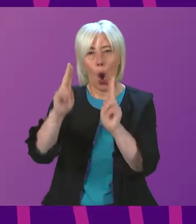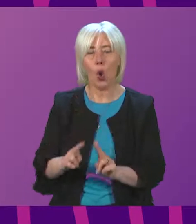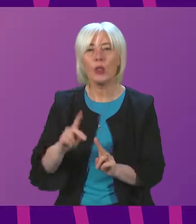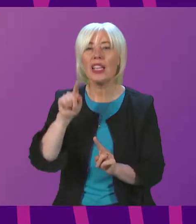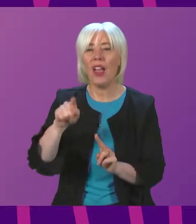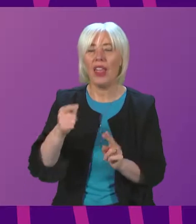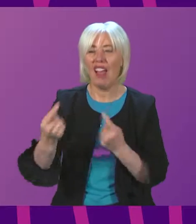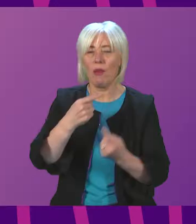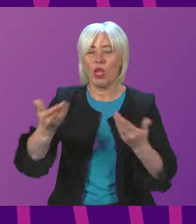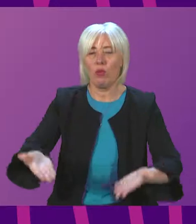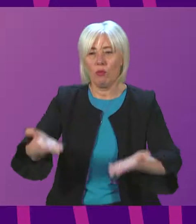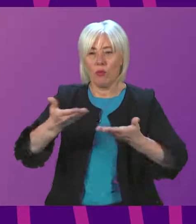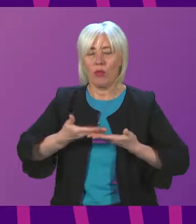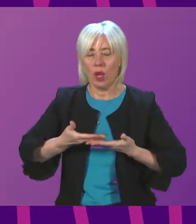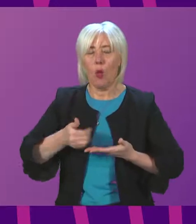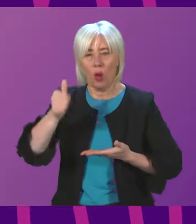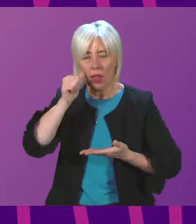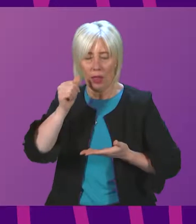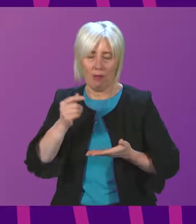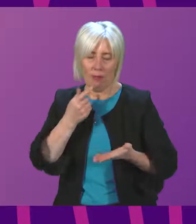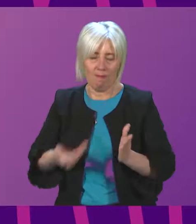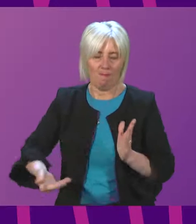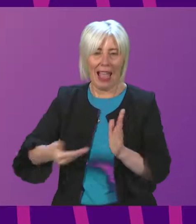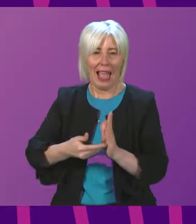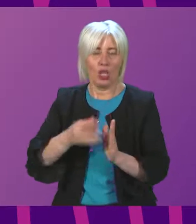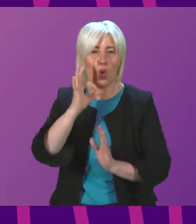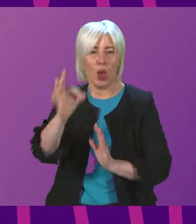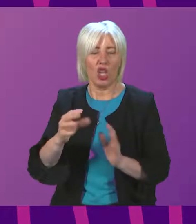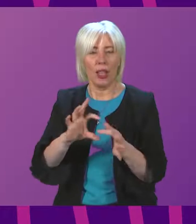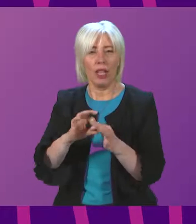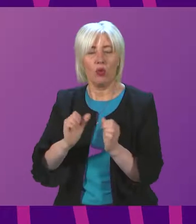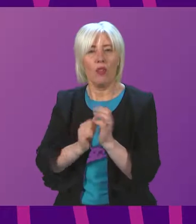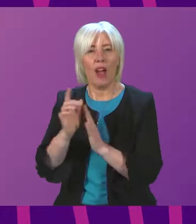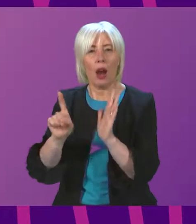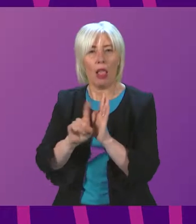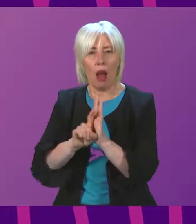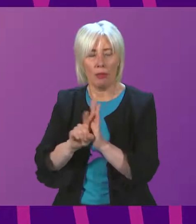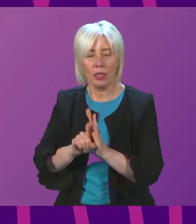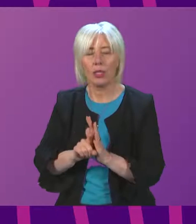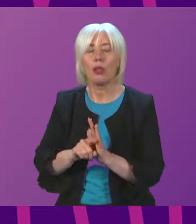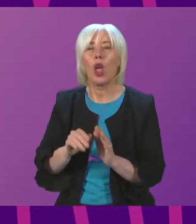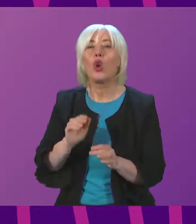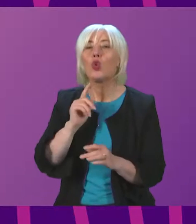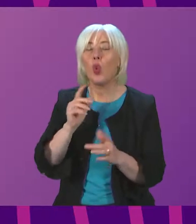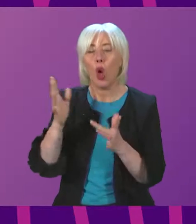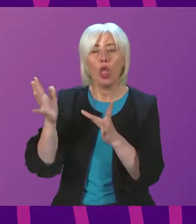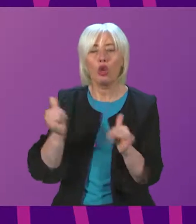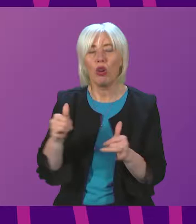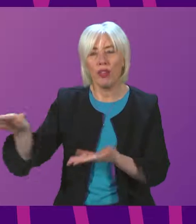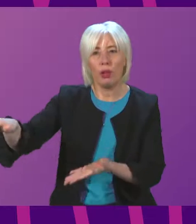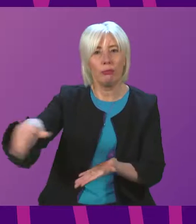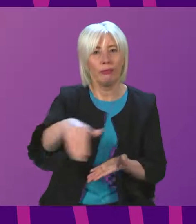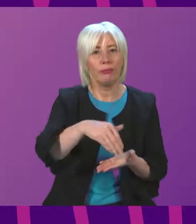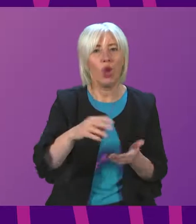adequate provision of fire alarms to that minimum standard. Future iterations of the survey will collect data